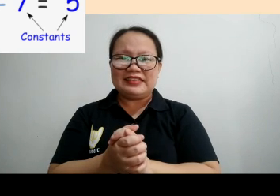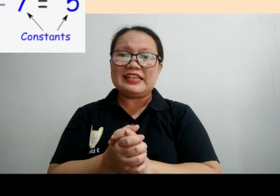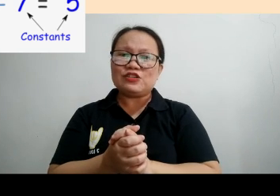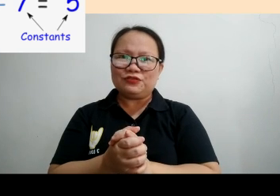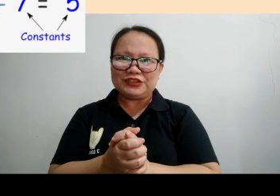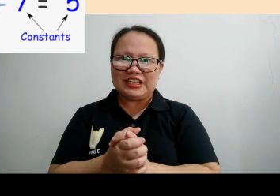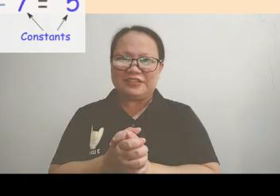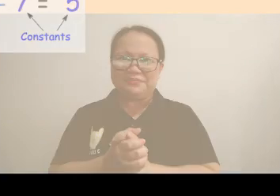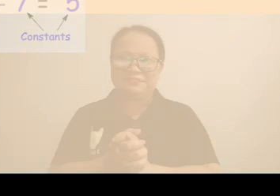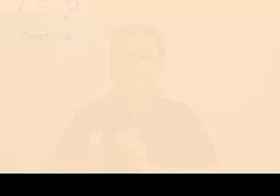That's all for now.